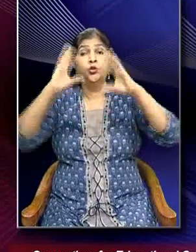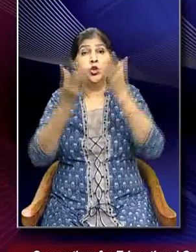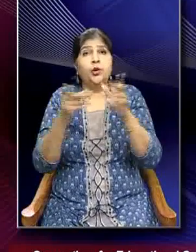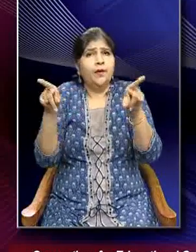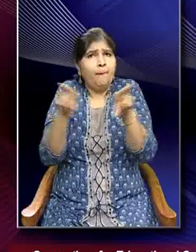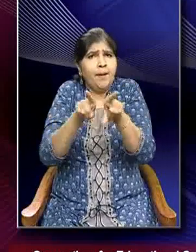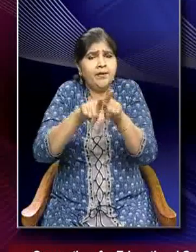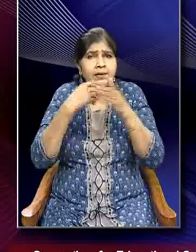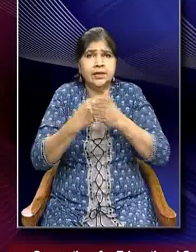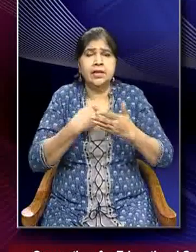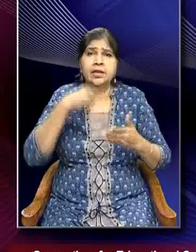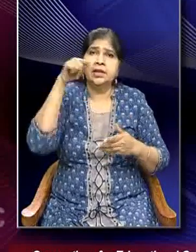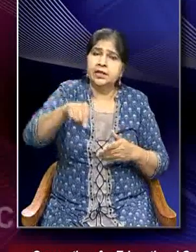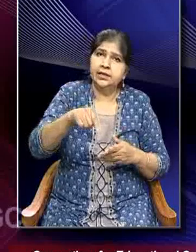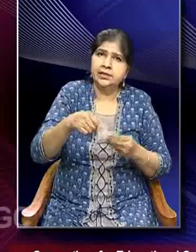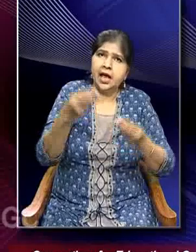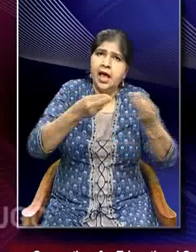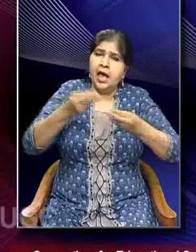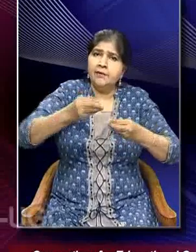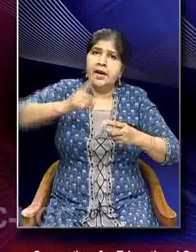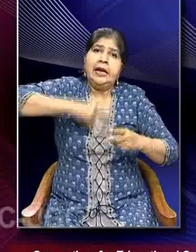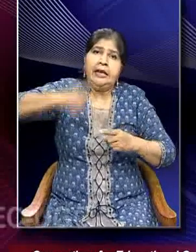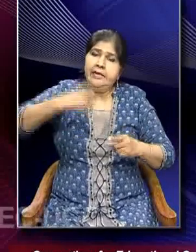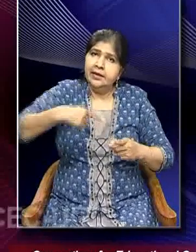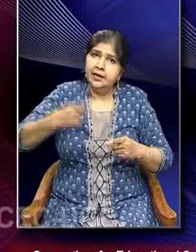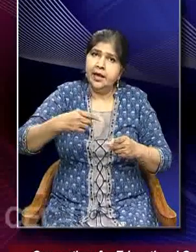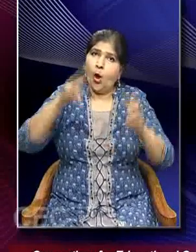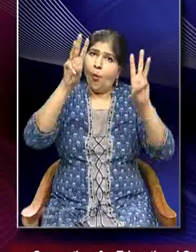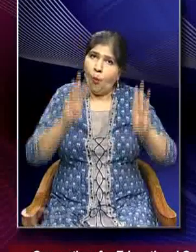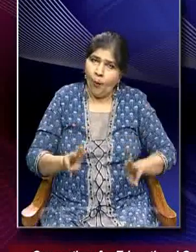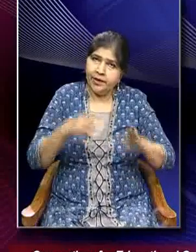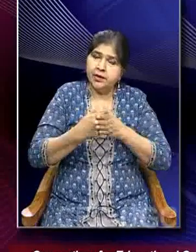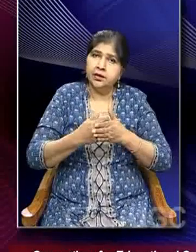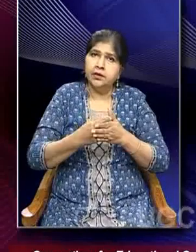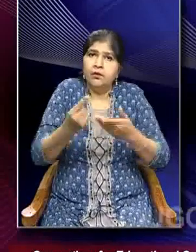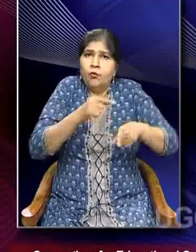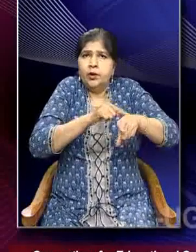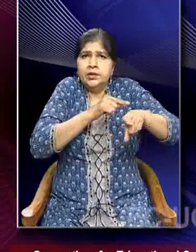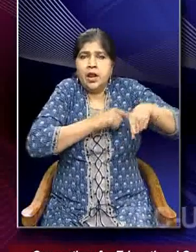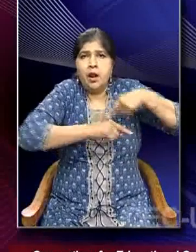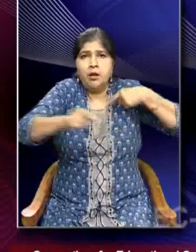it is the average daily weather for an extended period of time